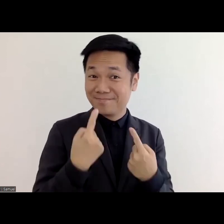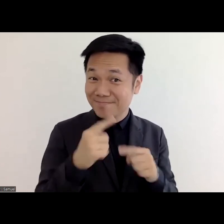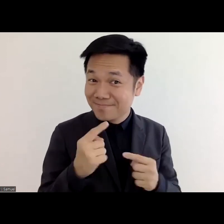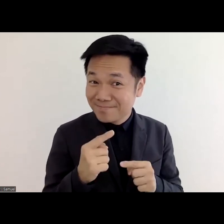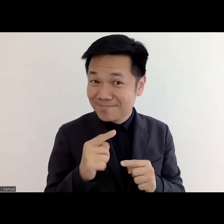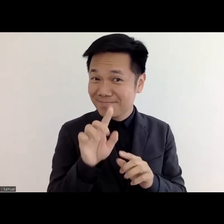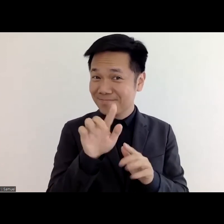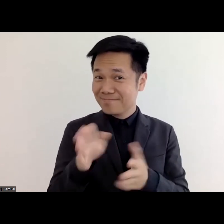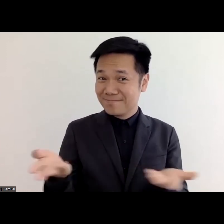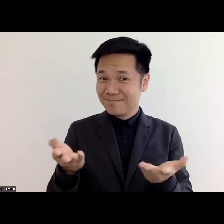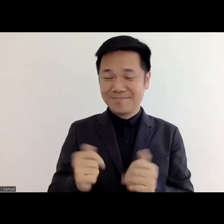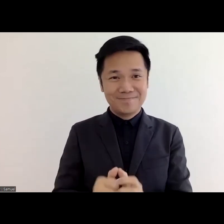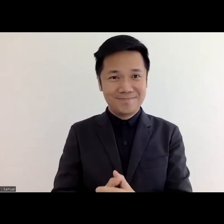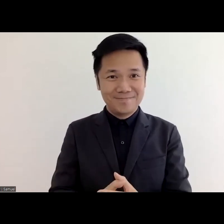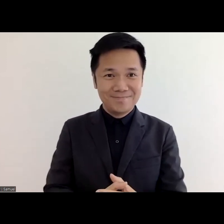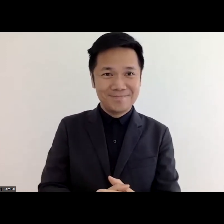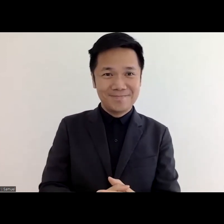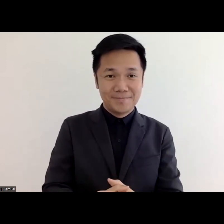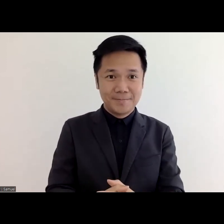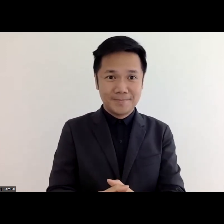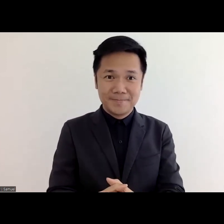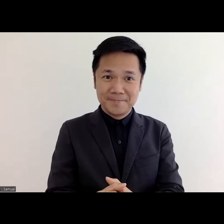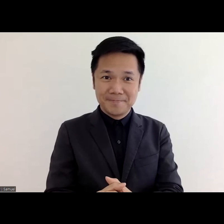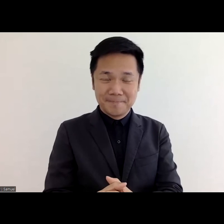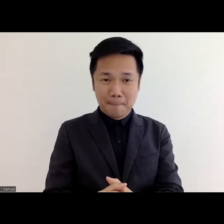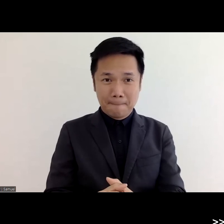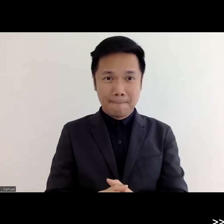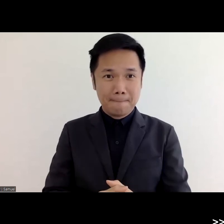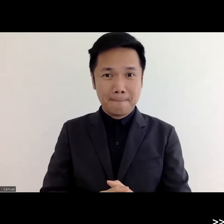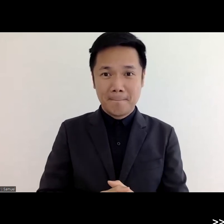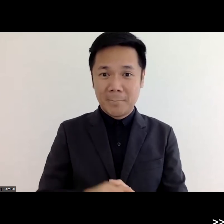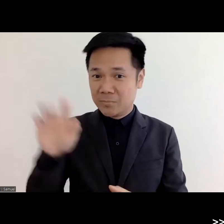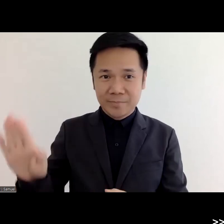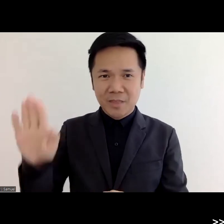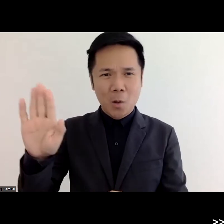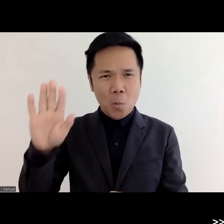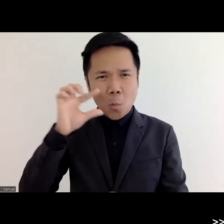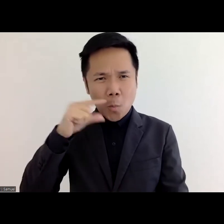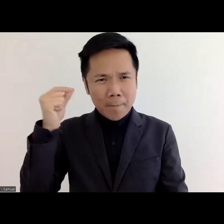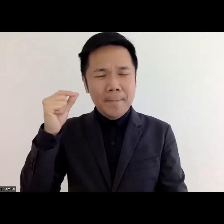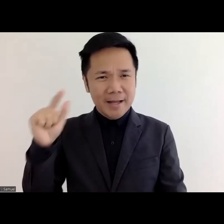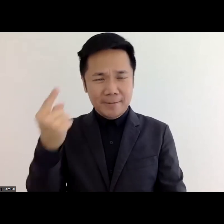uh shall i share my talk